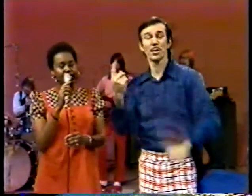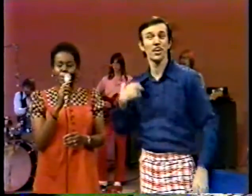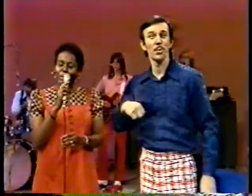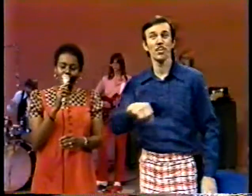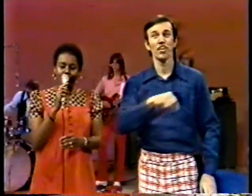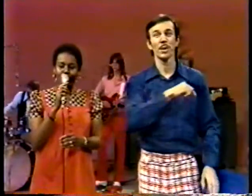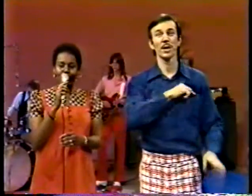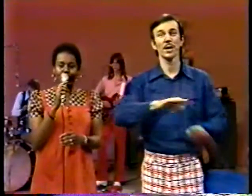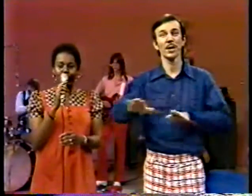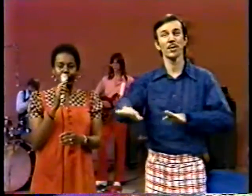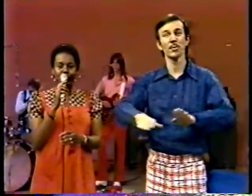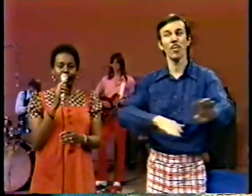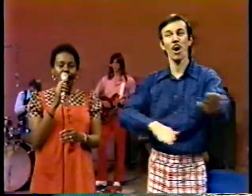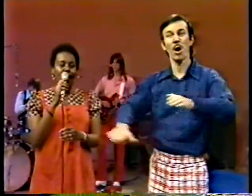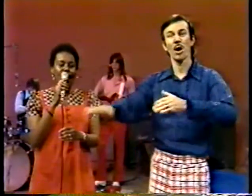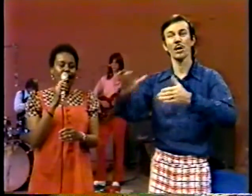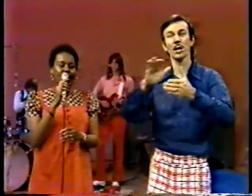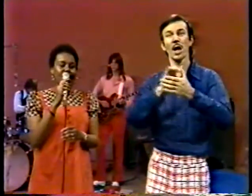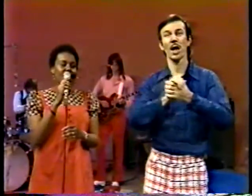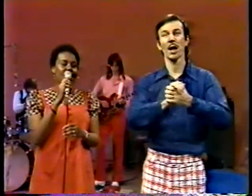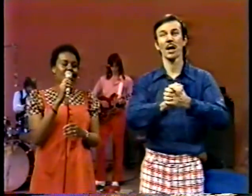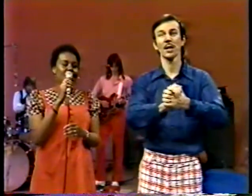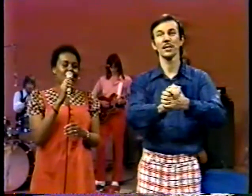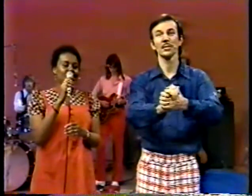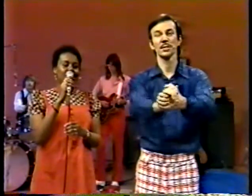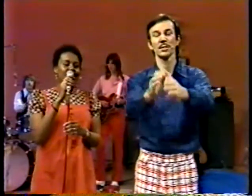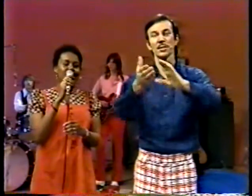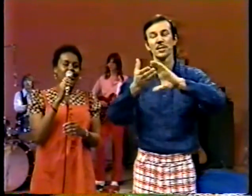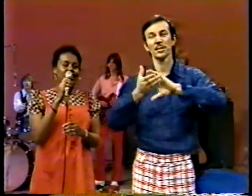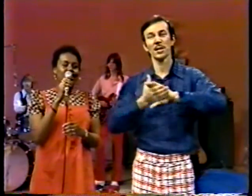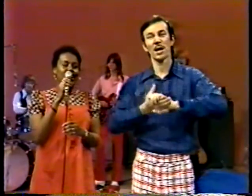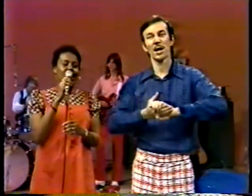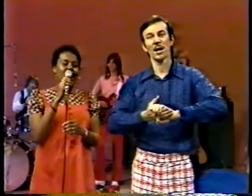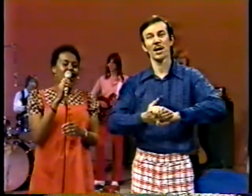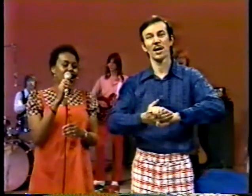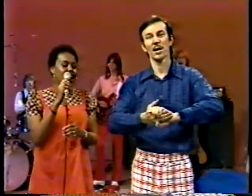We'll walk hand in hand